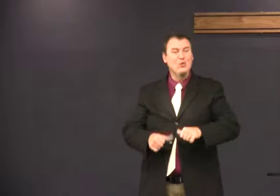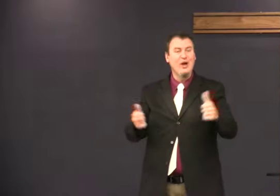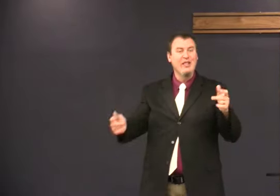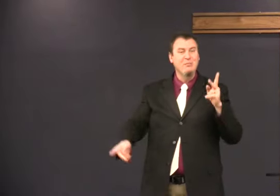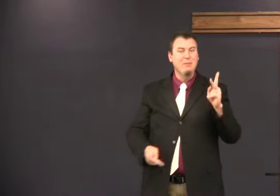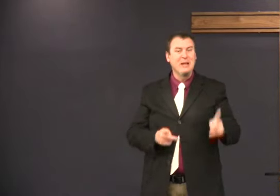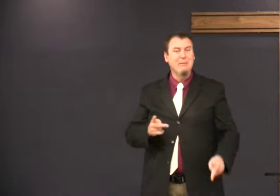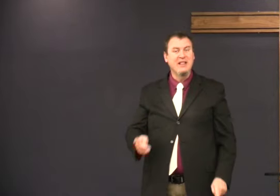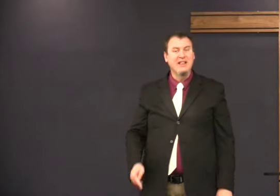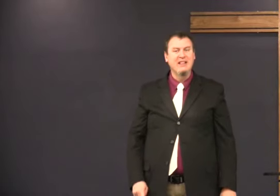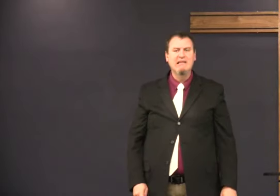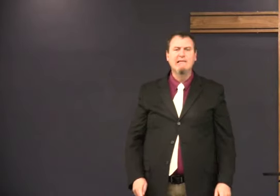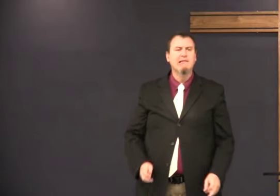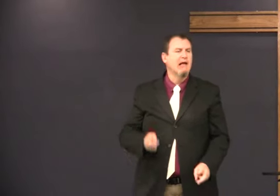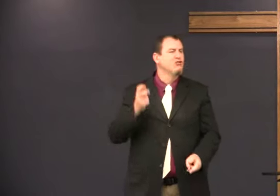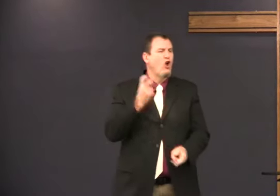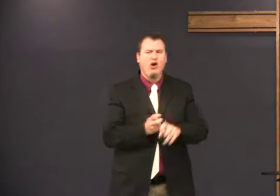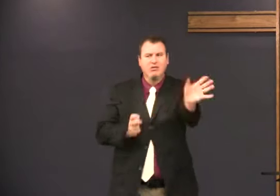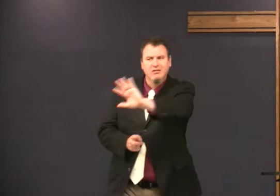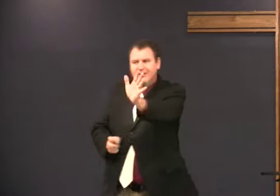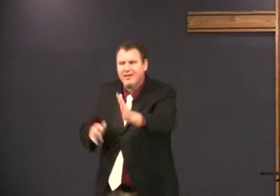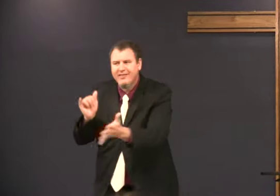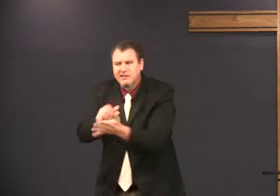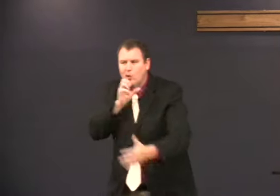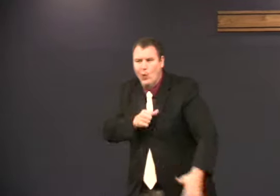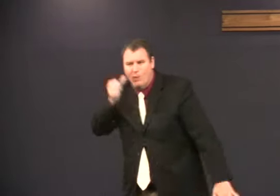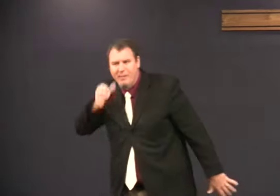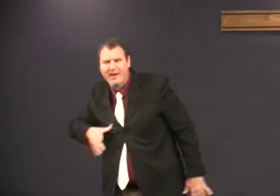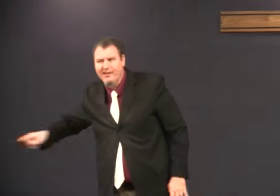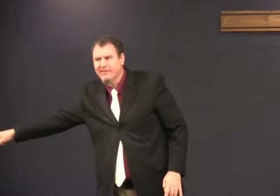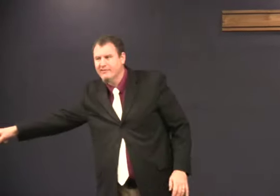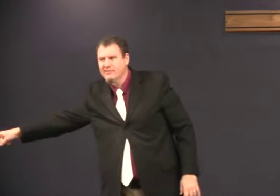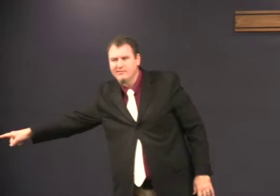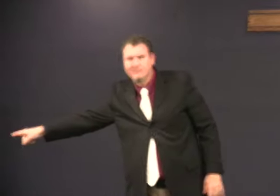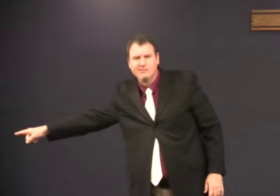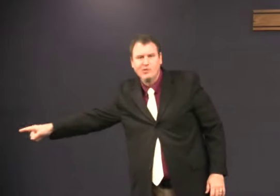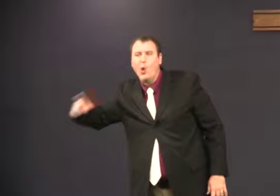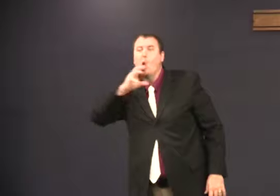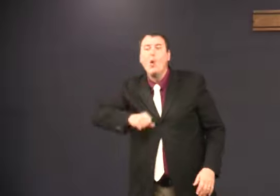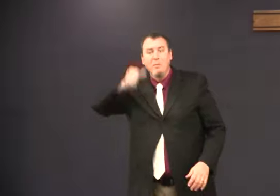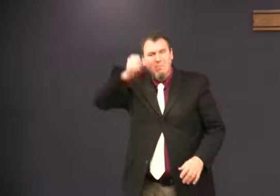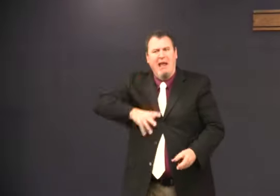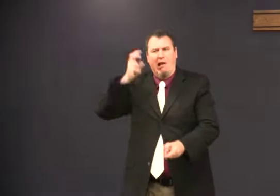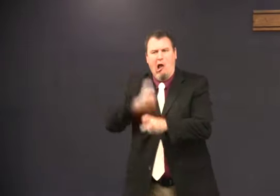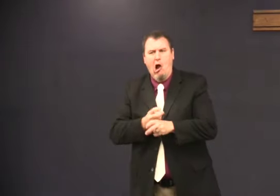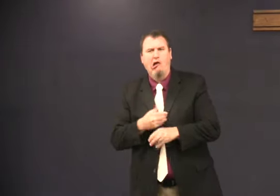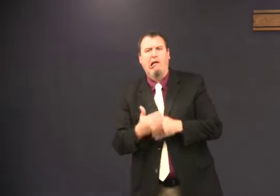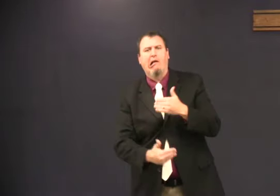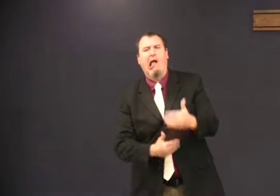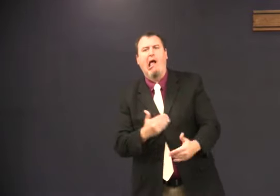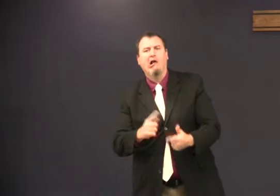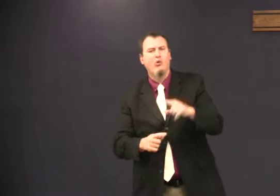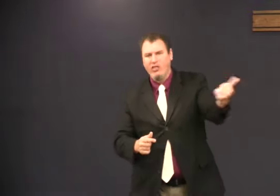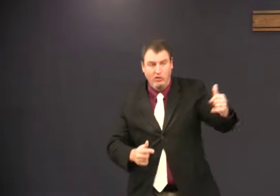Kindness. Kindness. To other people. That's hard. No. That's the old man talking. The old man thinks it's hard.